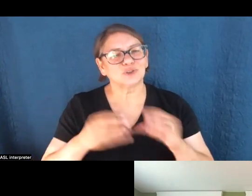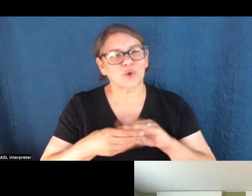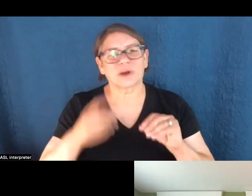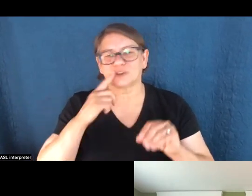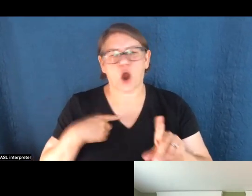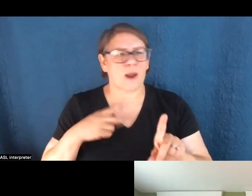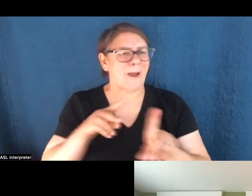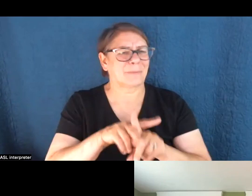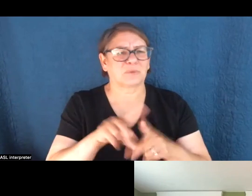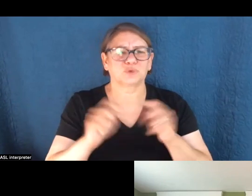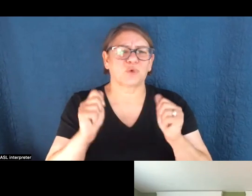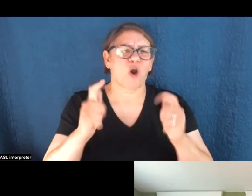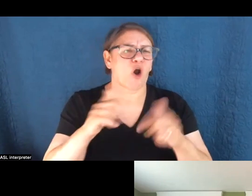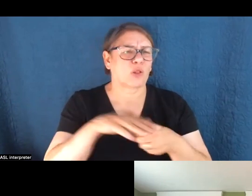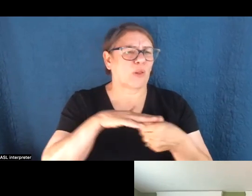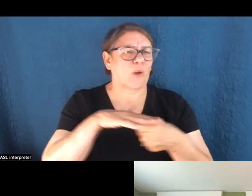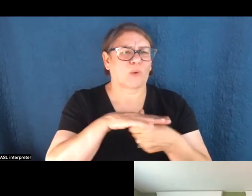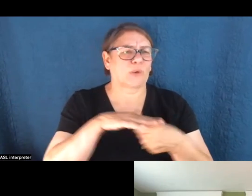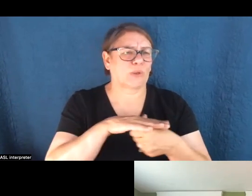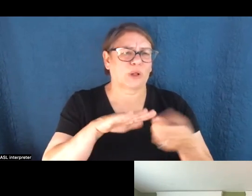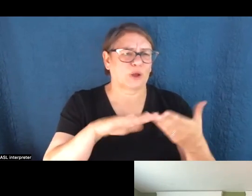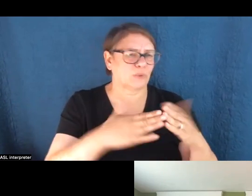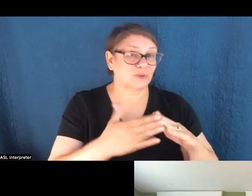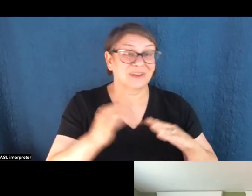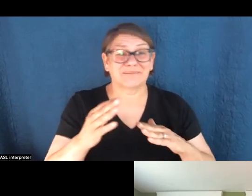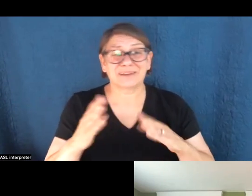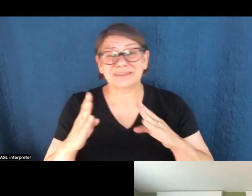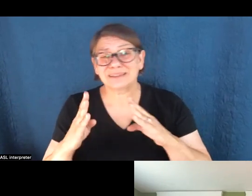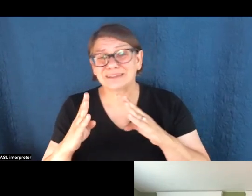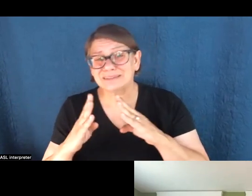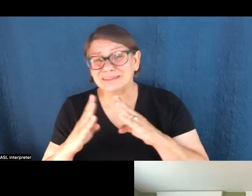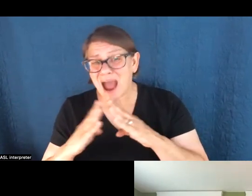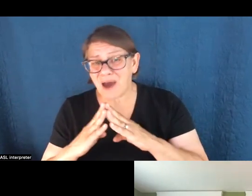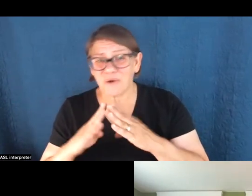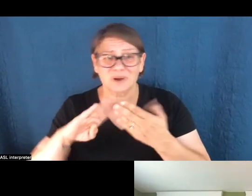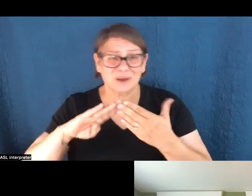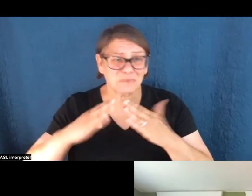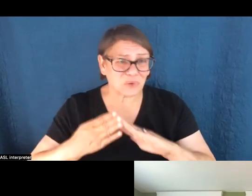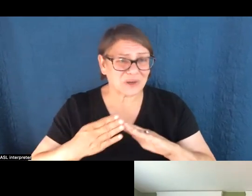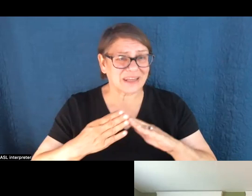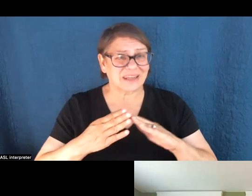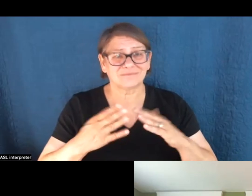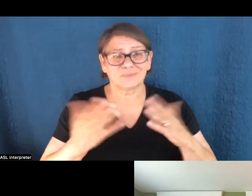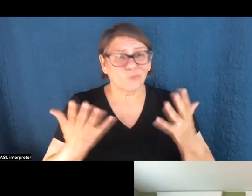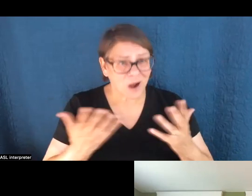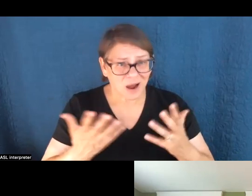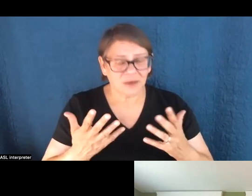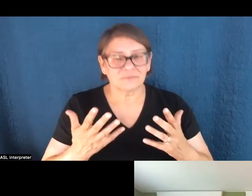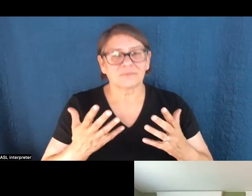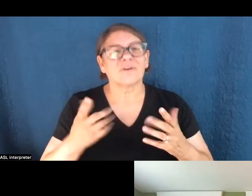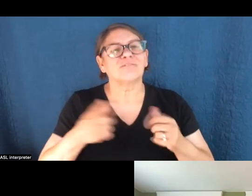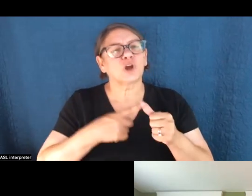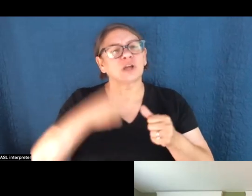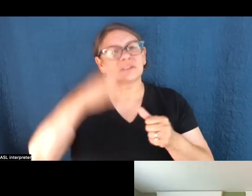community, and if you're a local news reporter, know, whether it's a city or a small town or a county, to first off really look at what are the climate impacts